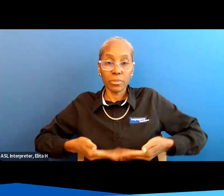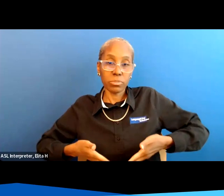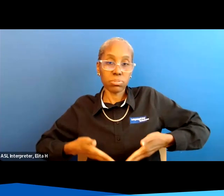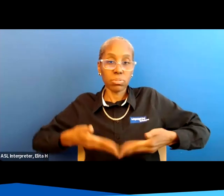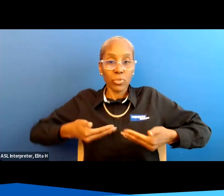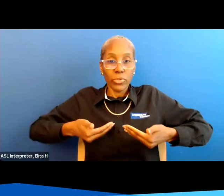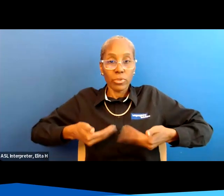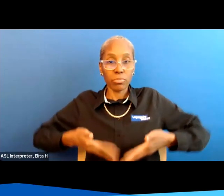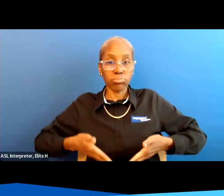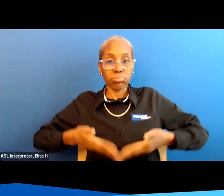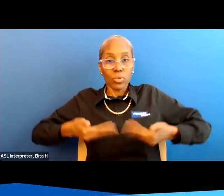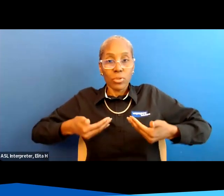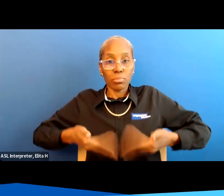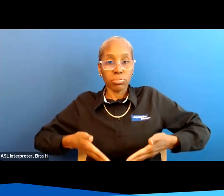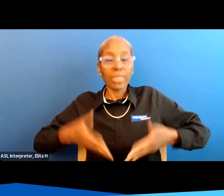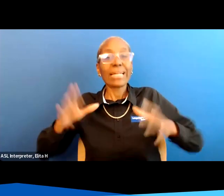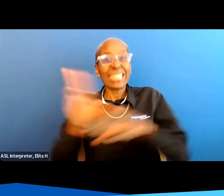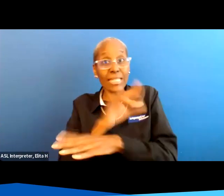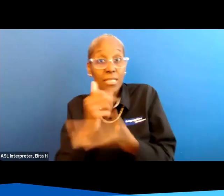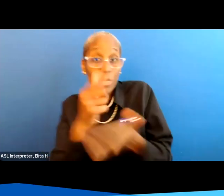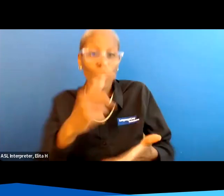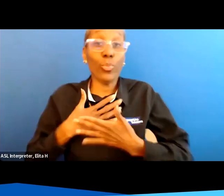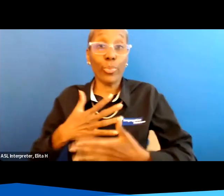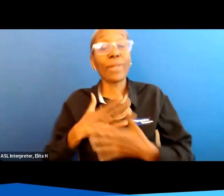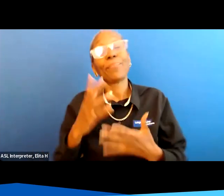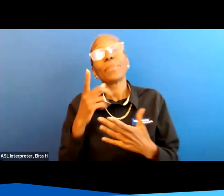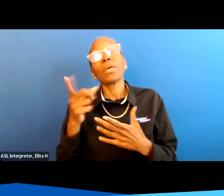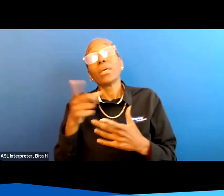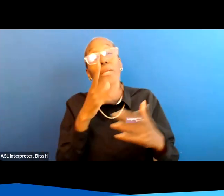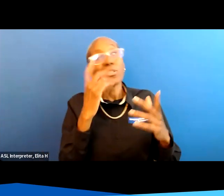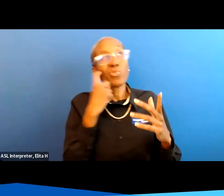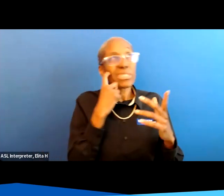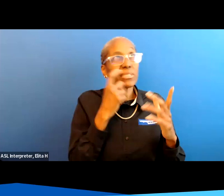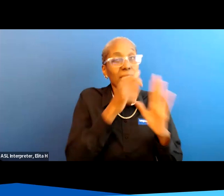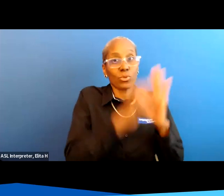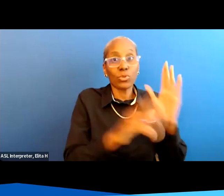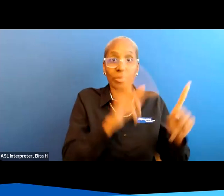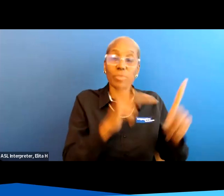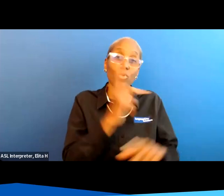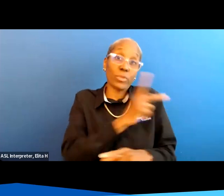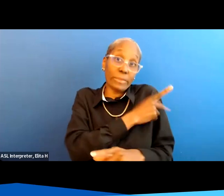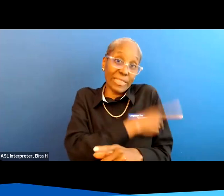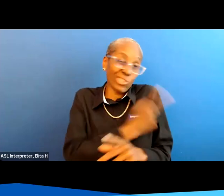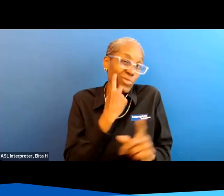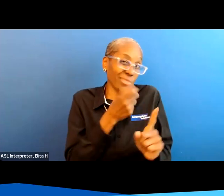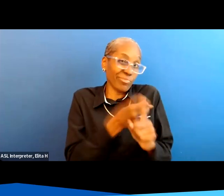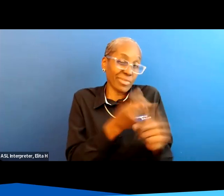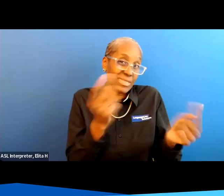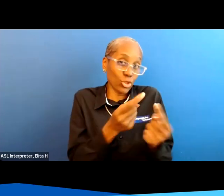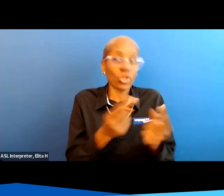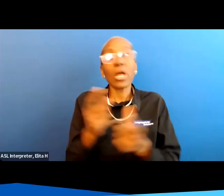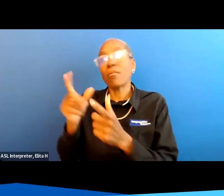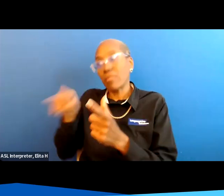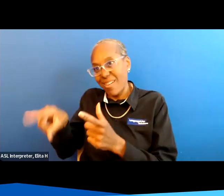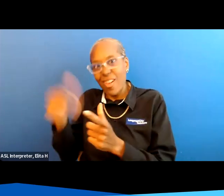patients that have been recently injured he's done patients um that have been injured for more than 20 years to improve their